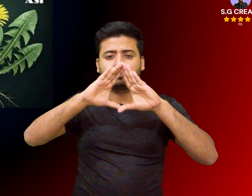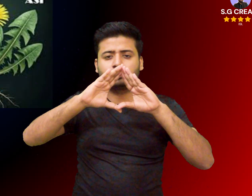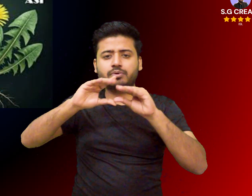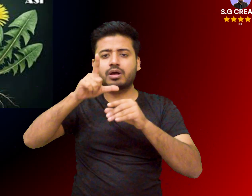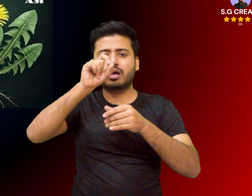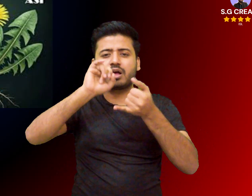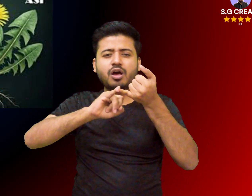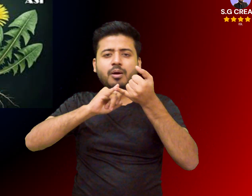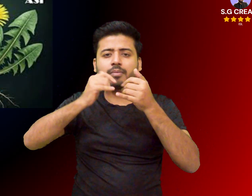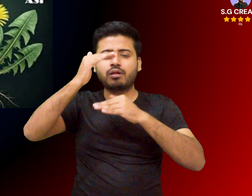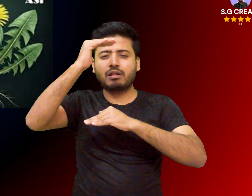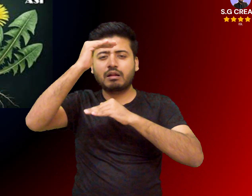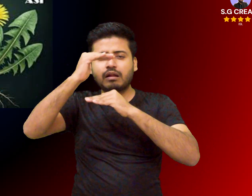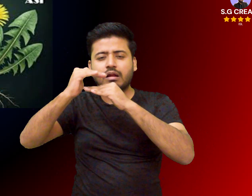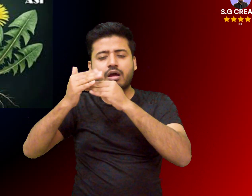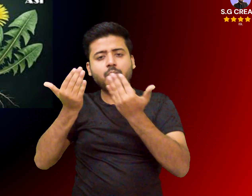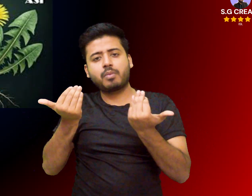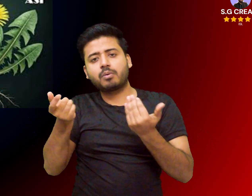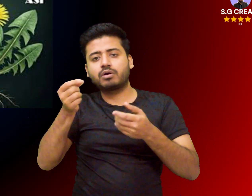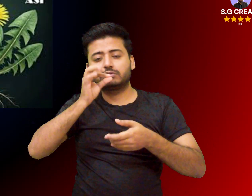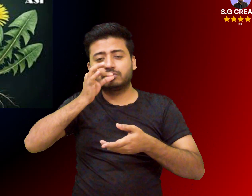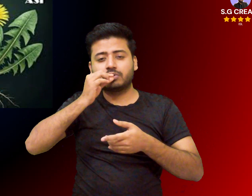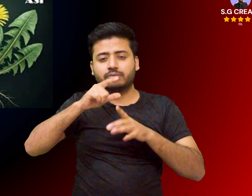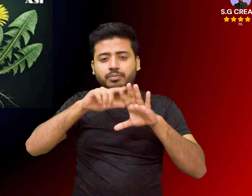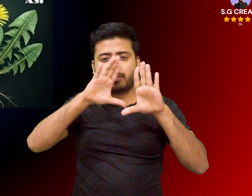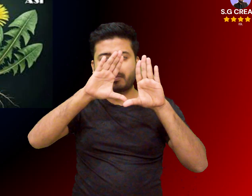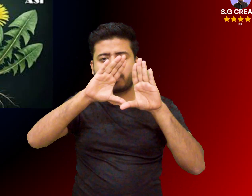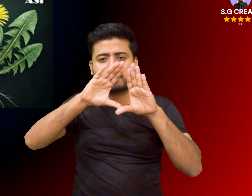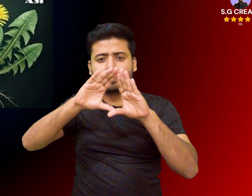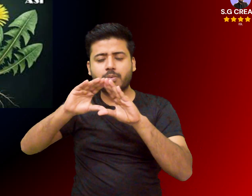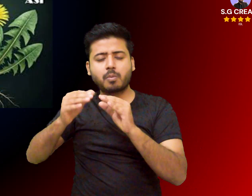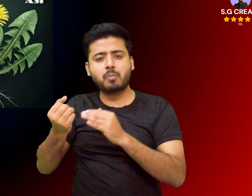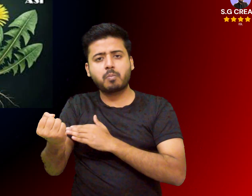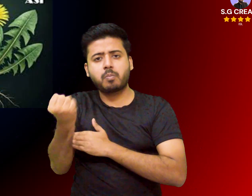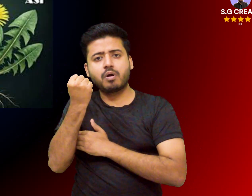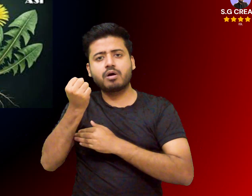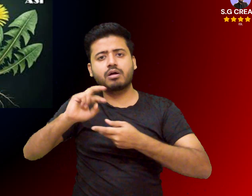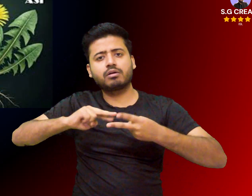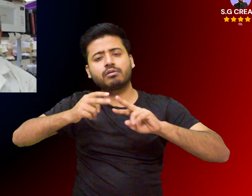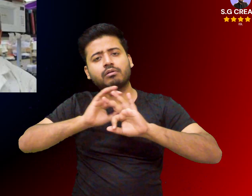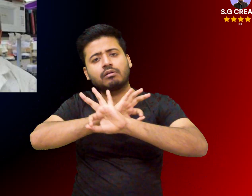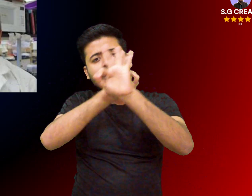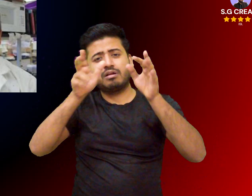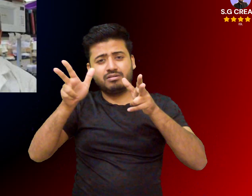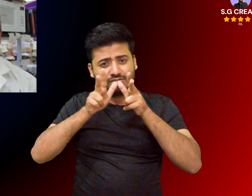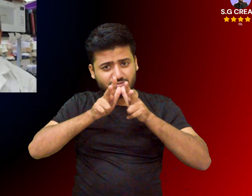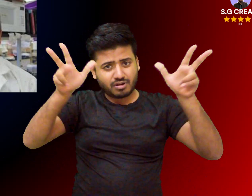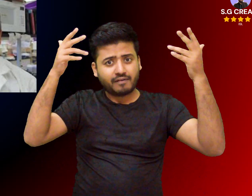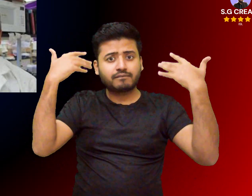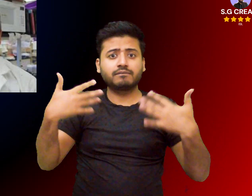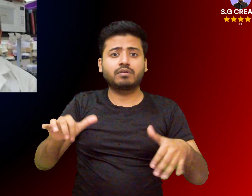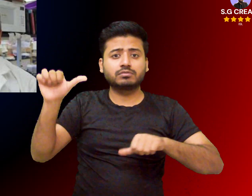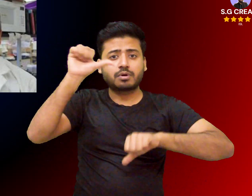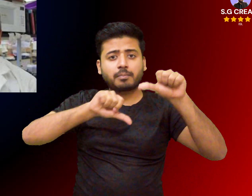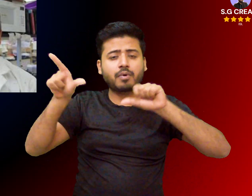roots cut the fresh roots into small uniform pieces about the size of coffee beans